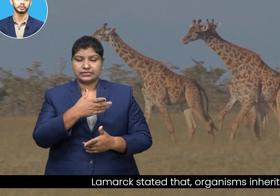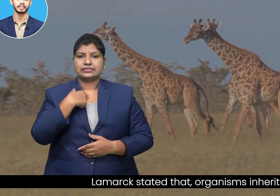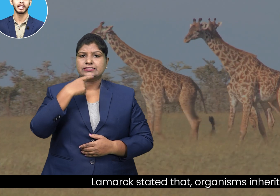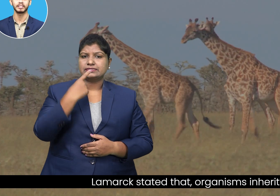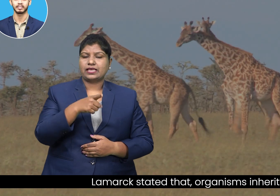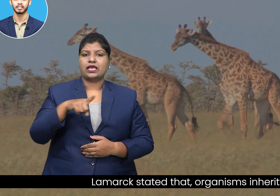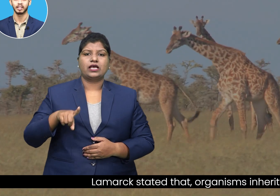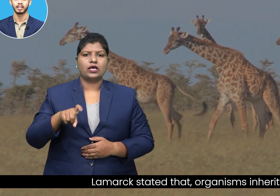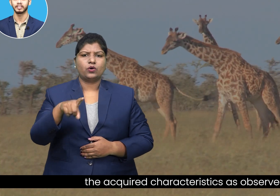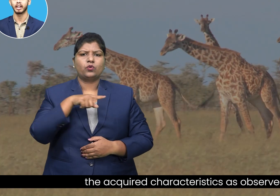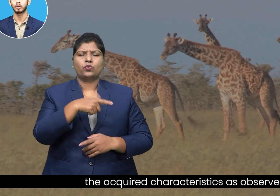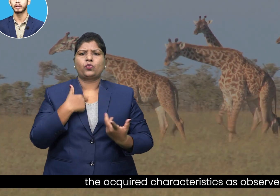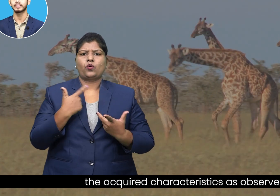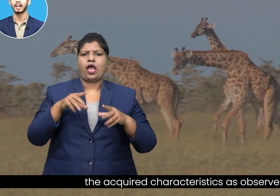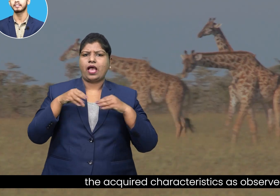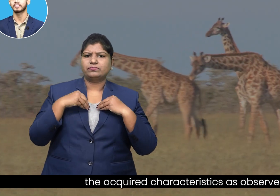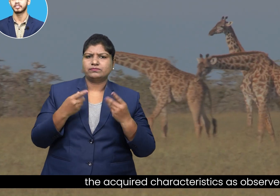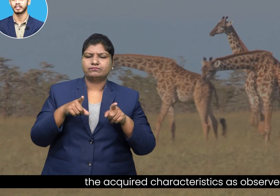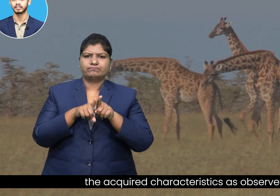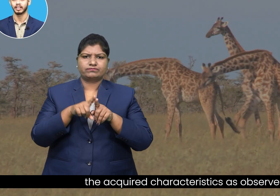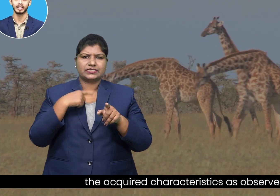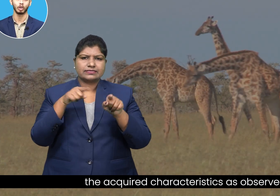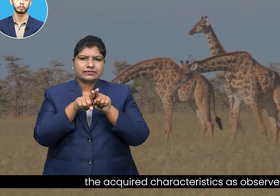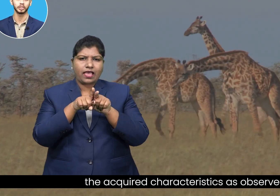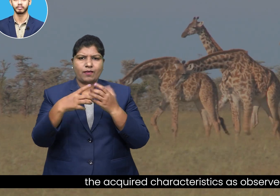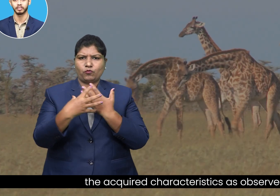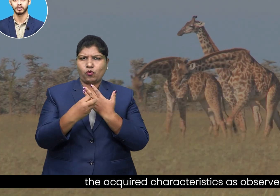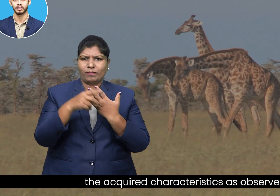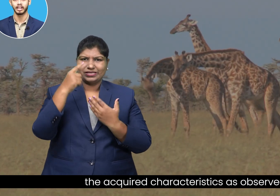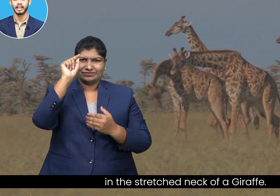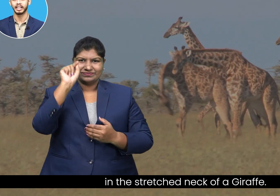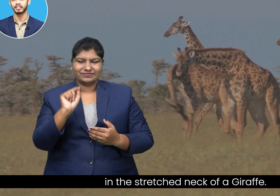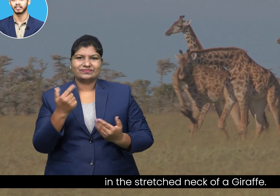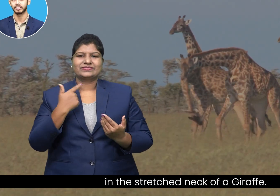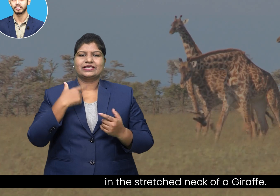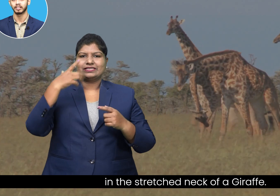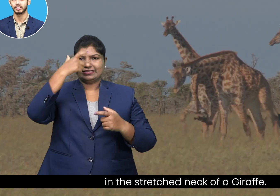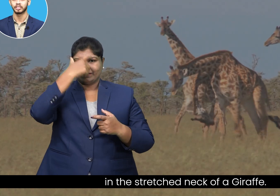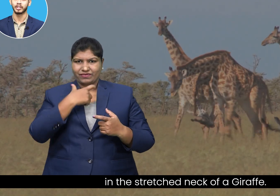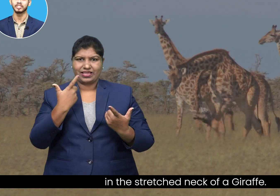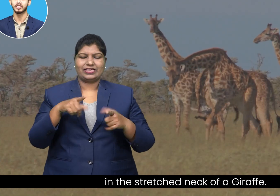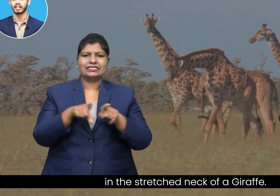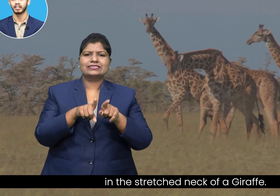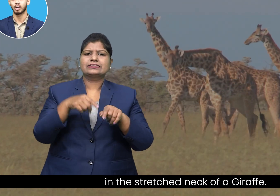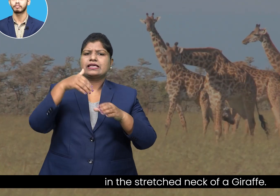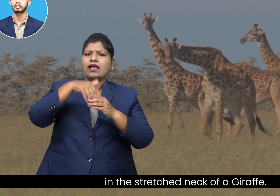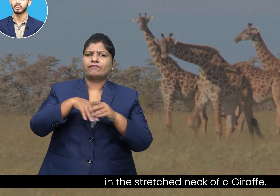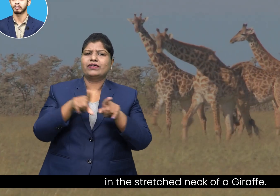inherit the acquired characteristics as observed in the stretched neck of a giraffe